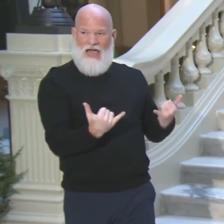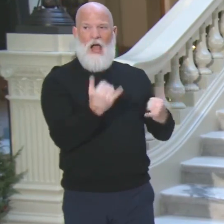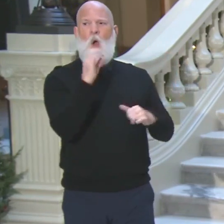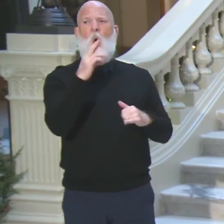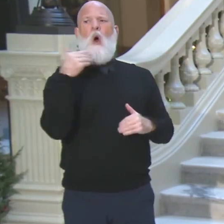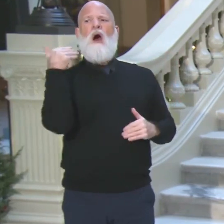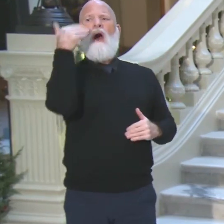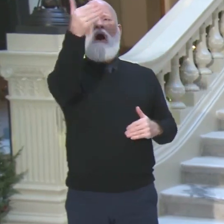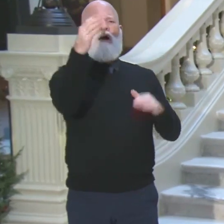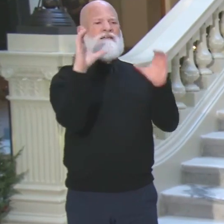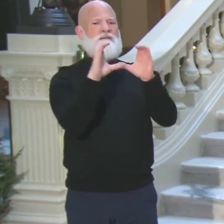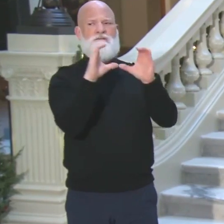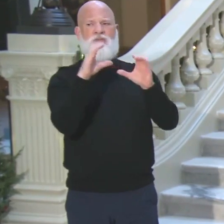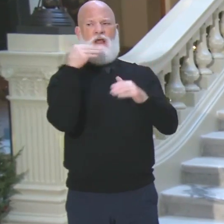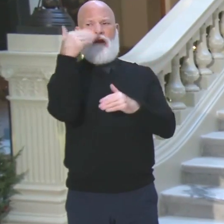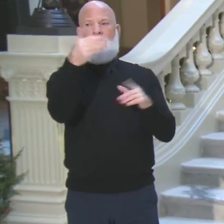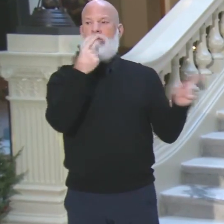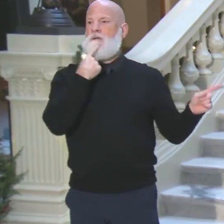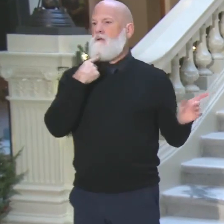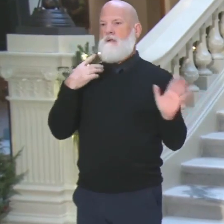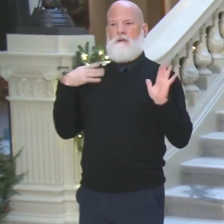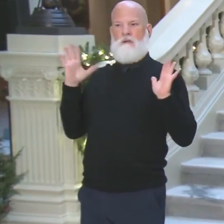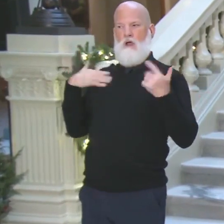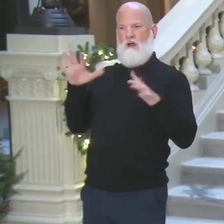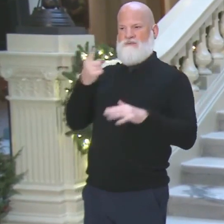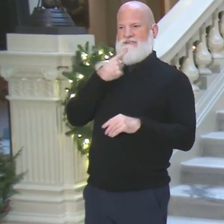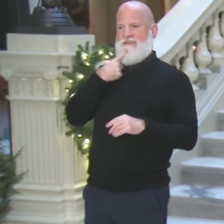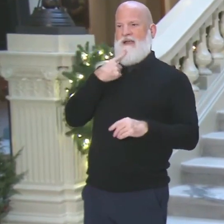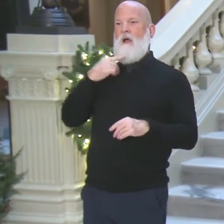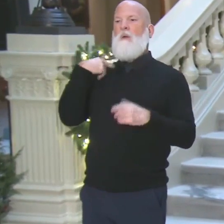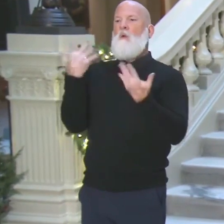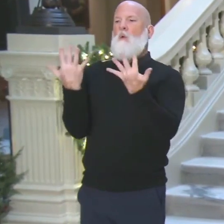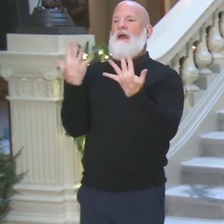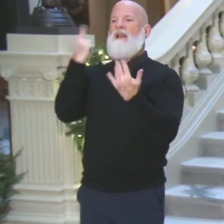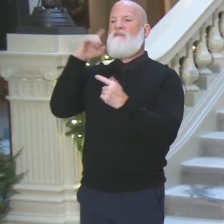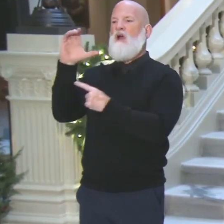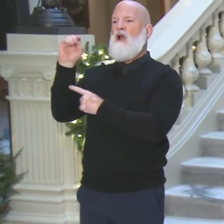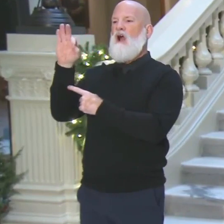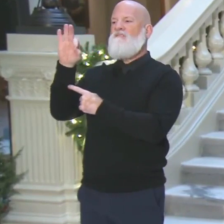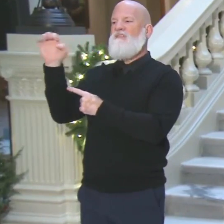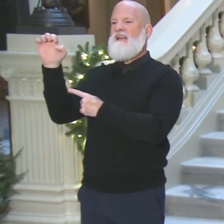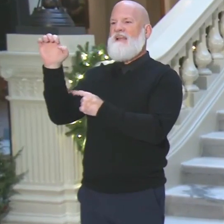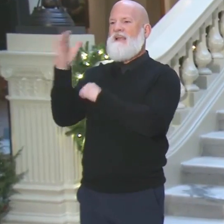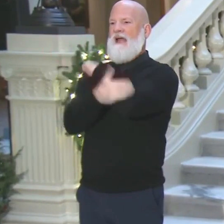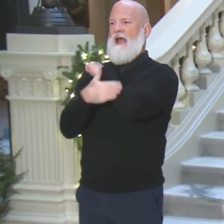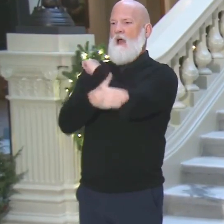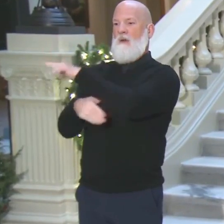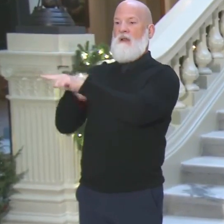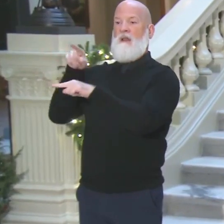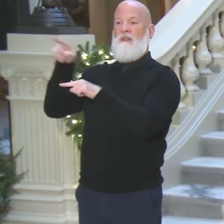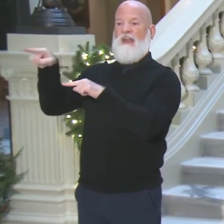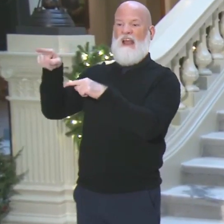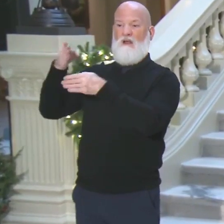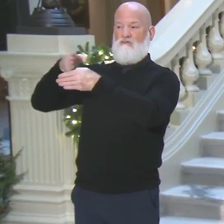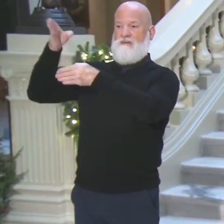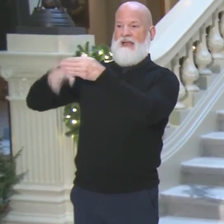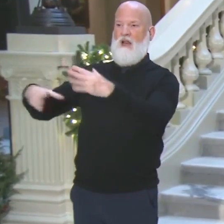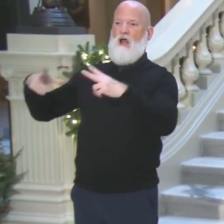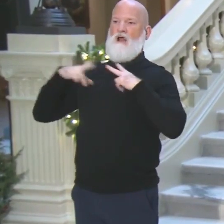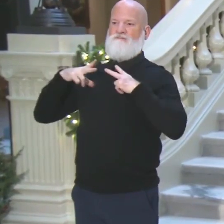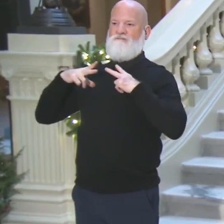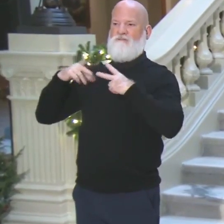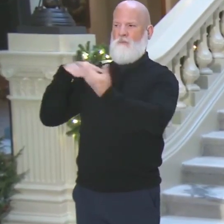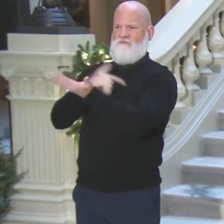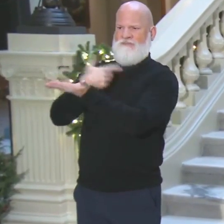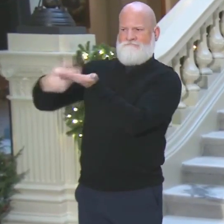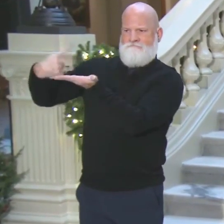As I pointed out in the beginning, we're waiting for Coffey County to do their certification. And they took the weekend off and we talked I've talked somebody talked to